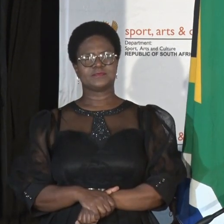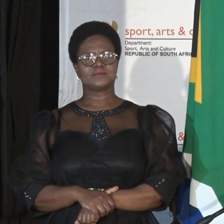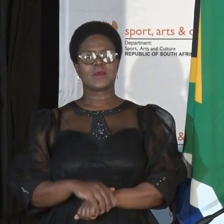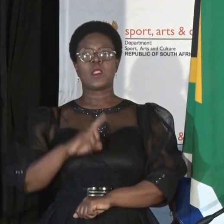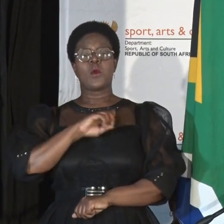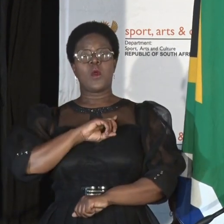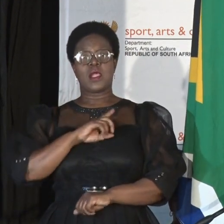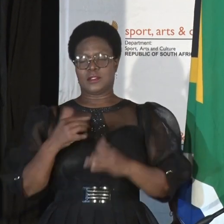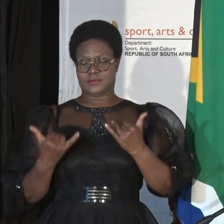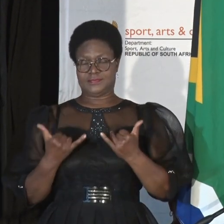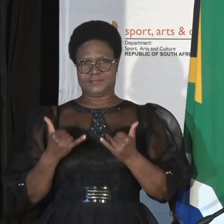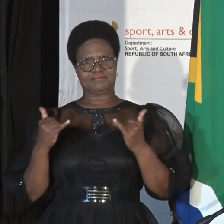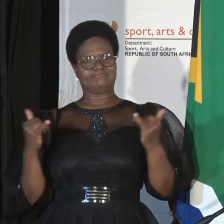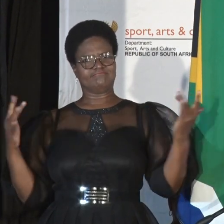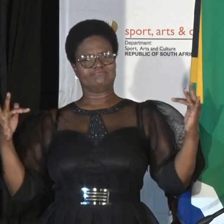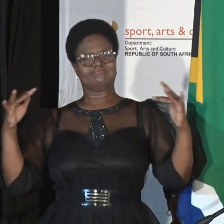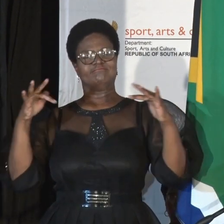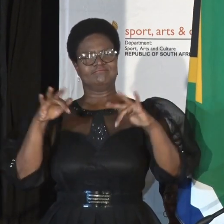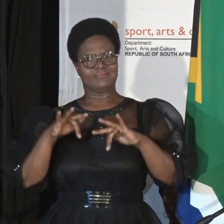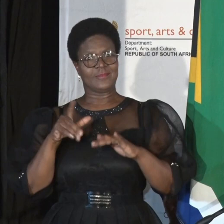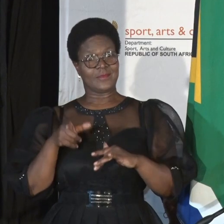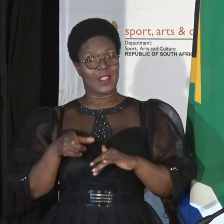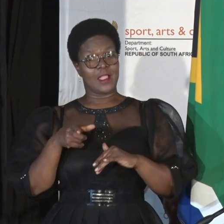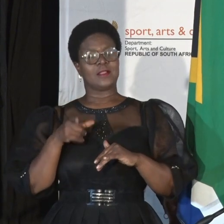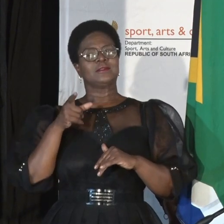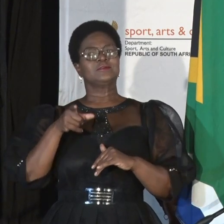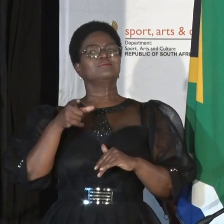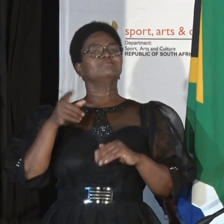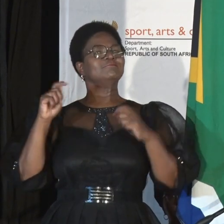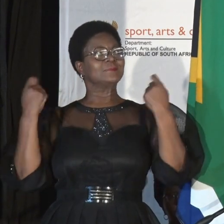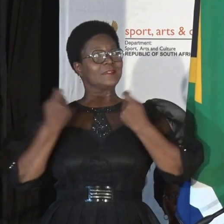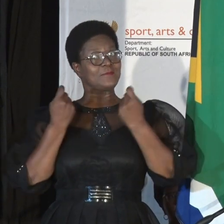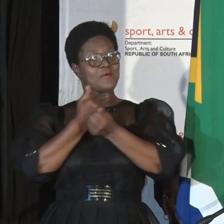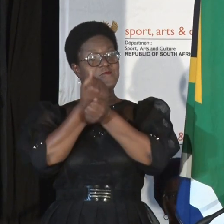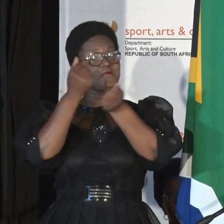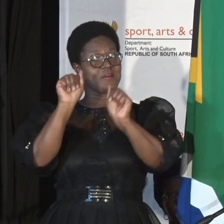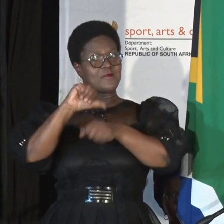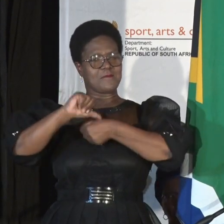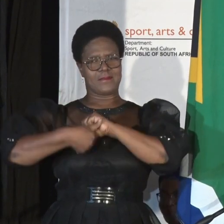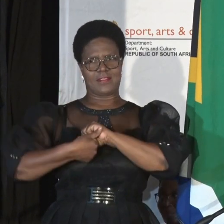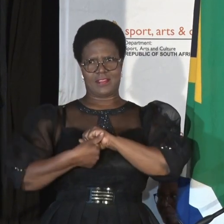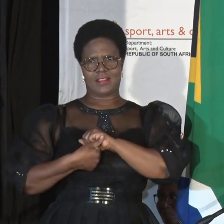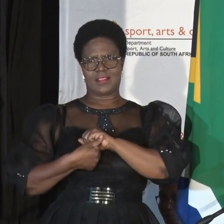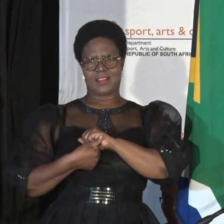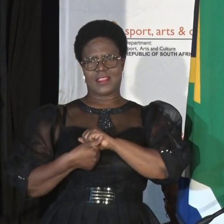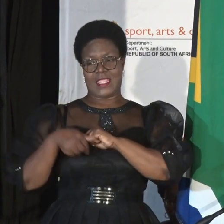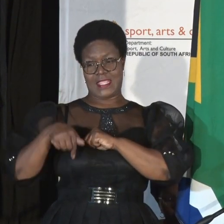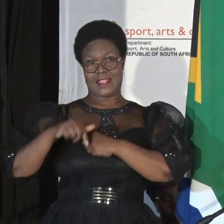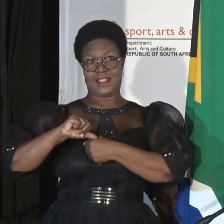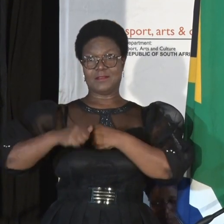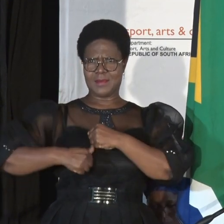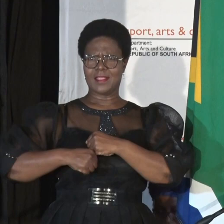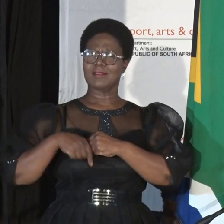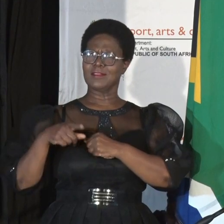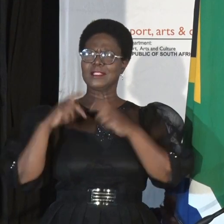gathered here today to mark the official commencement of Freedom Month, a month in which we celebrate